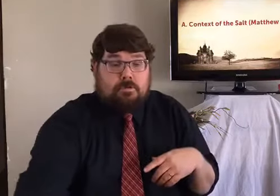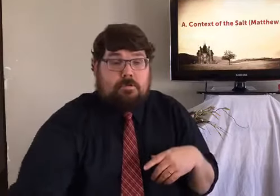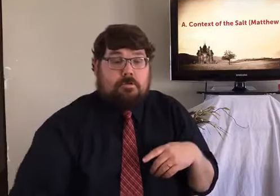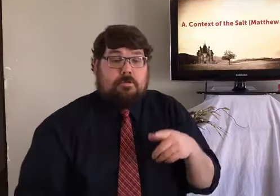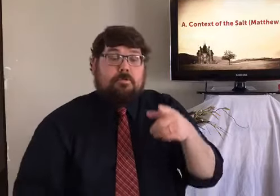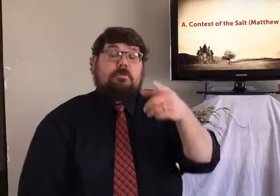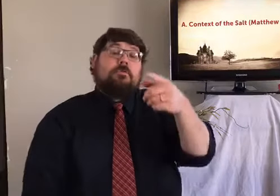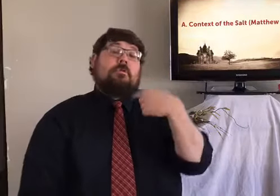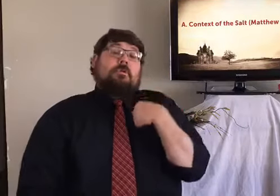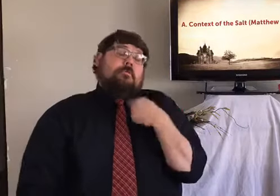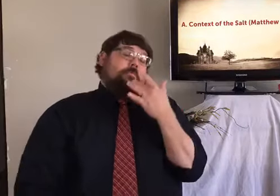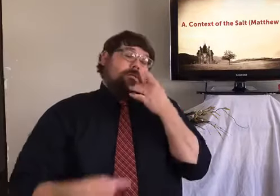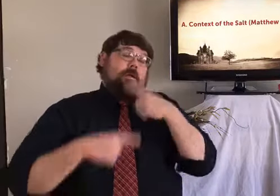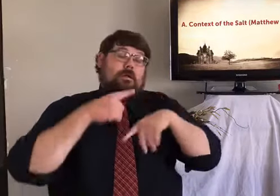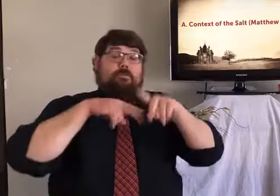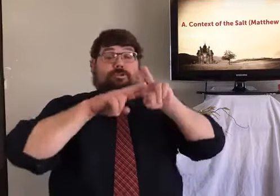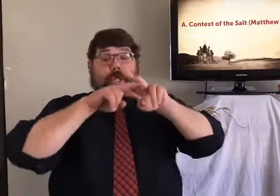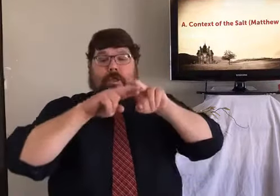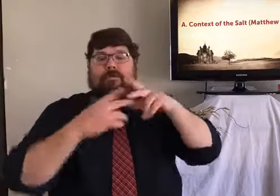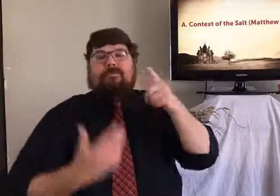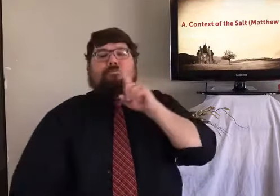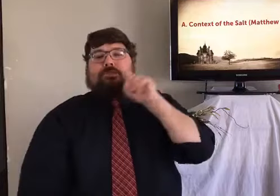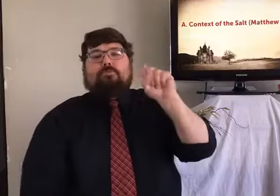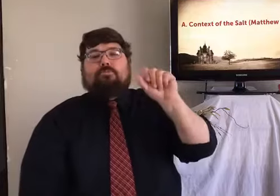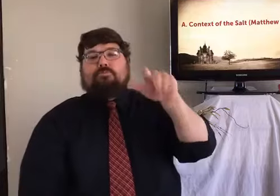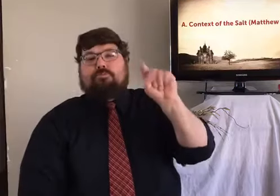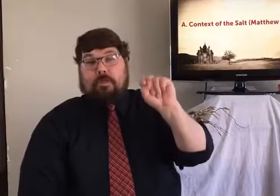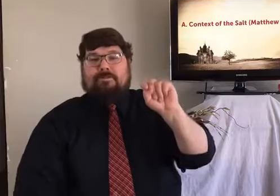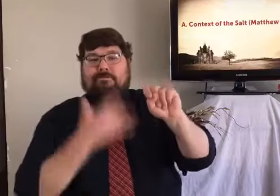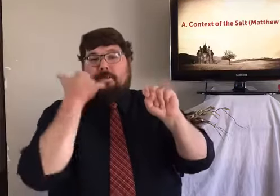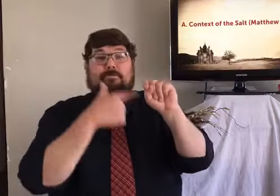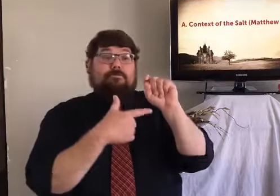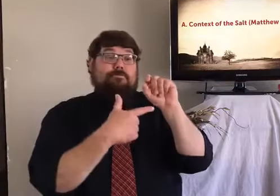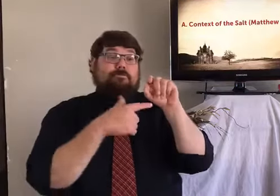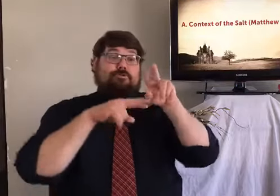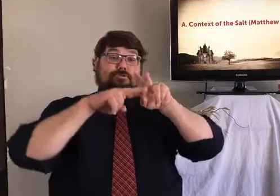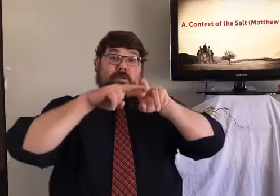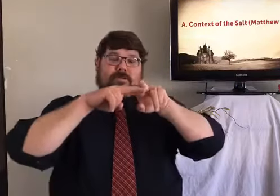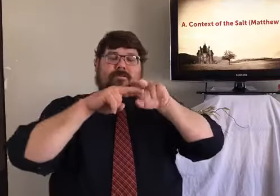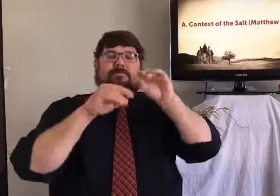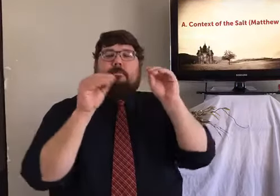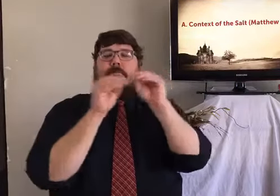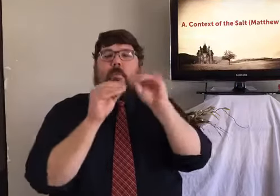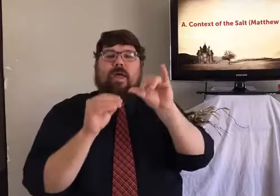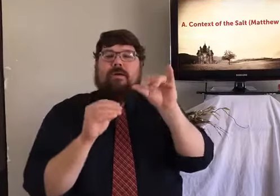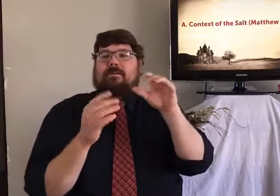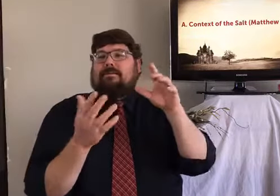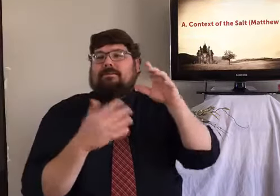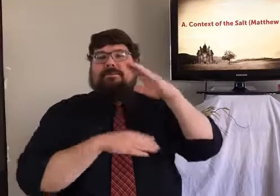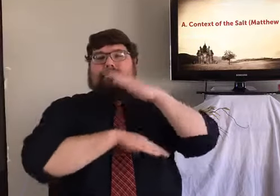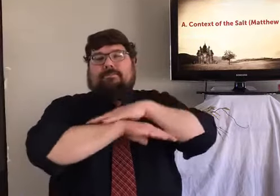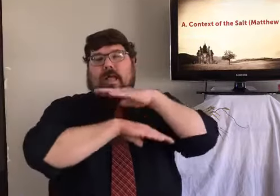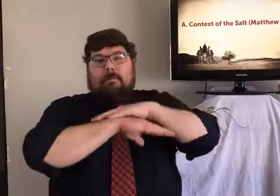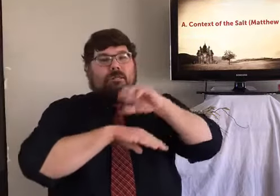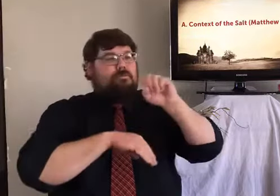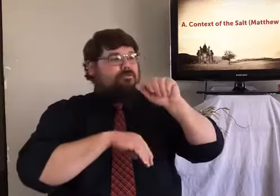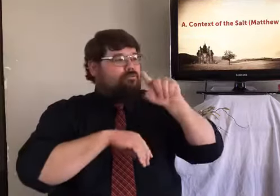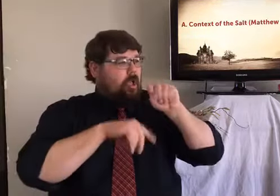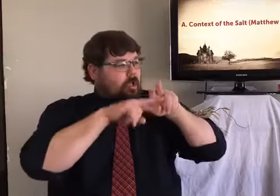you know, people sign salt. Salt is usually the idea